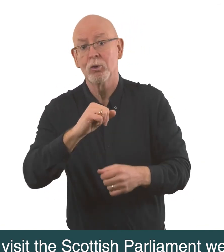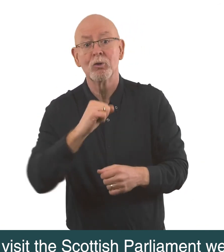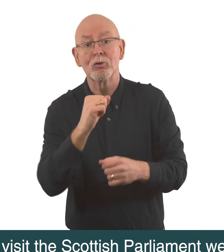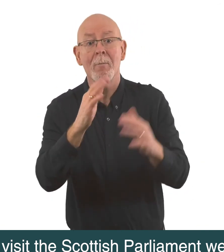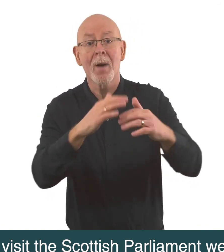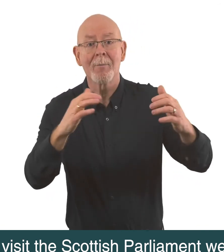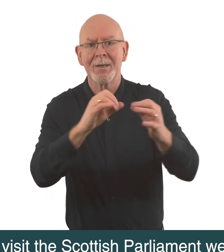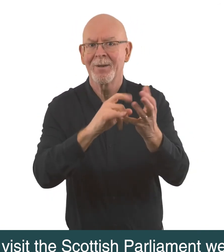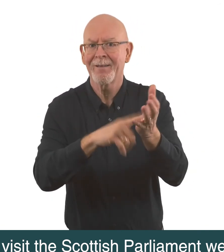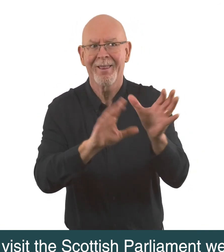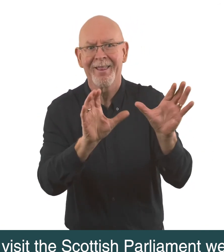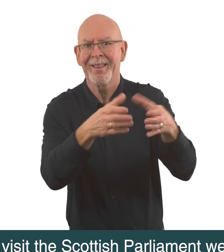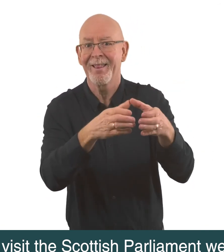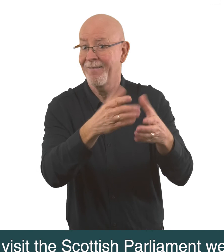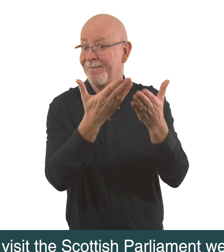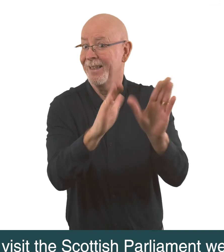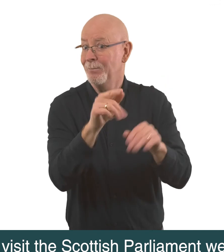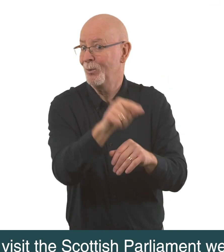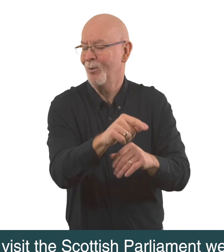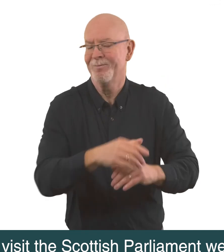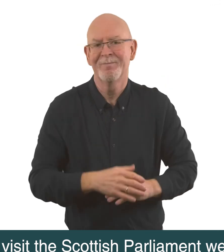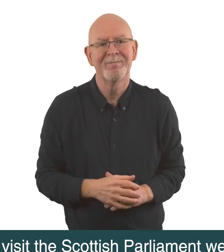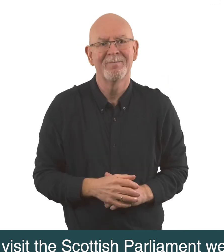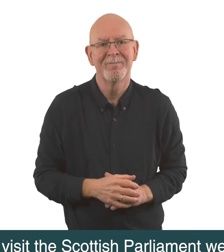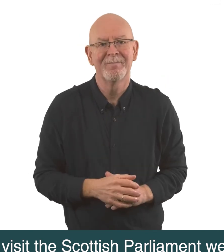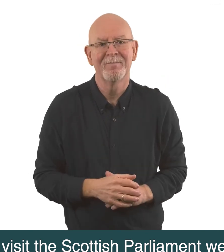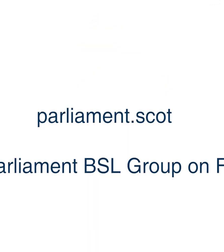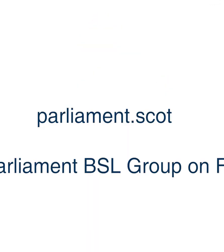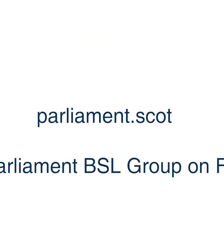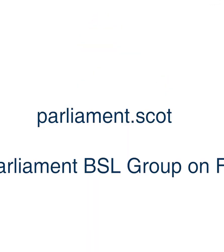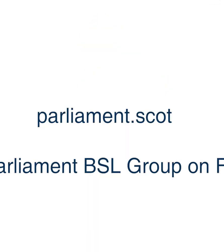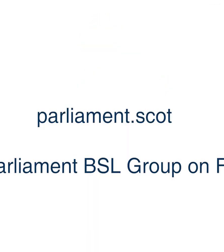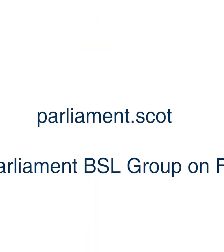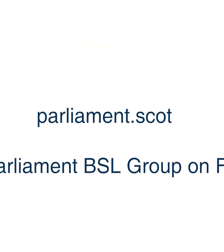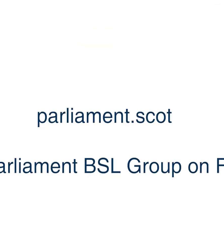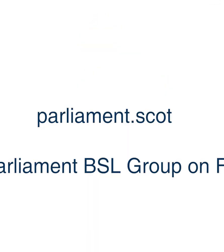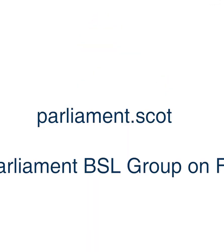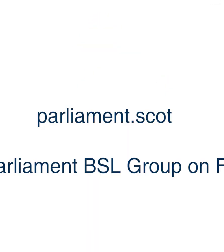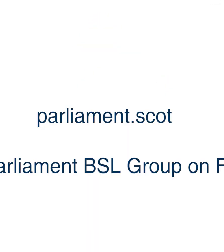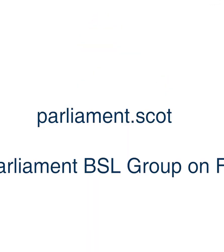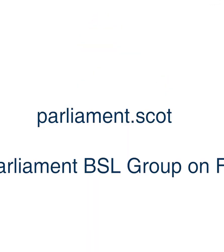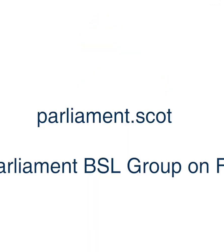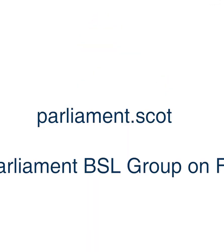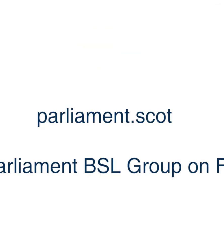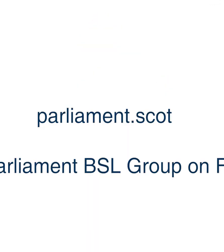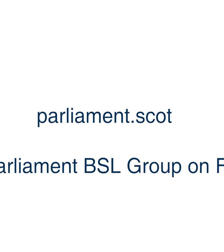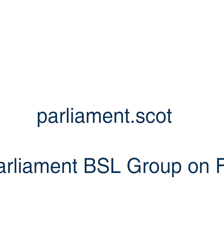BSL group on Facebook. www.barlament.scot Scottish Parliament